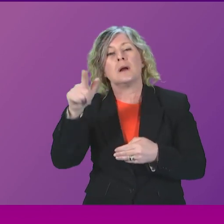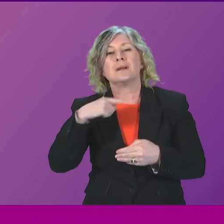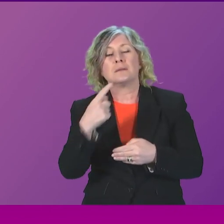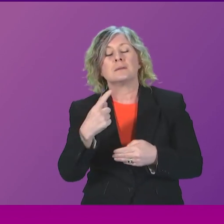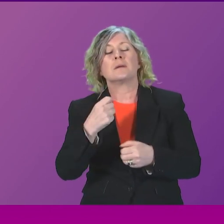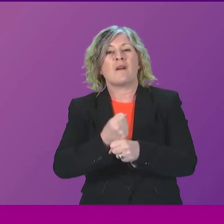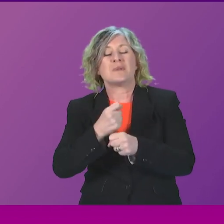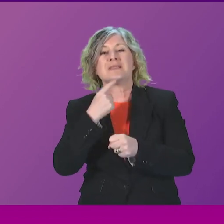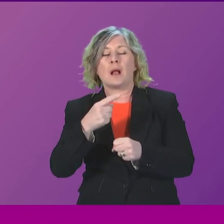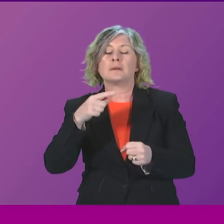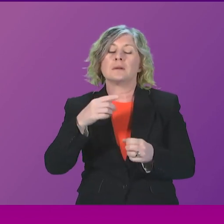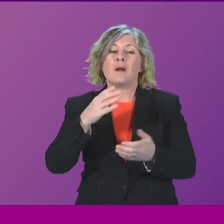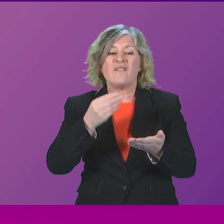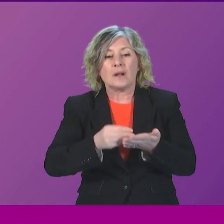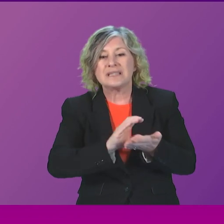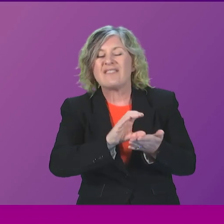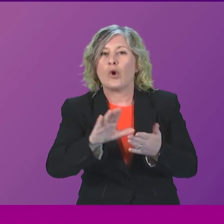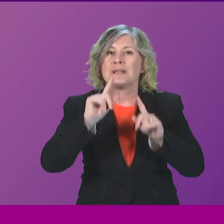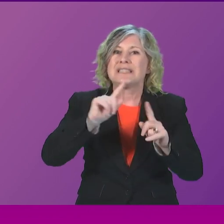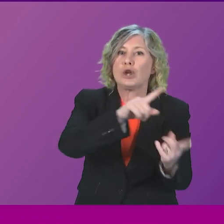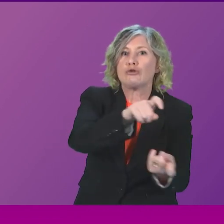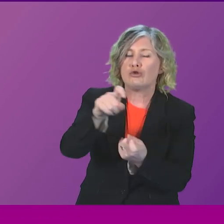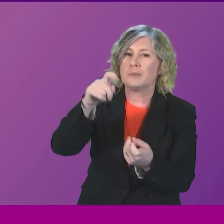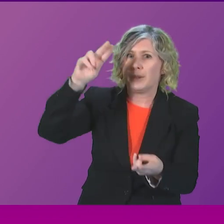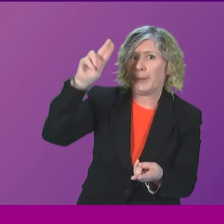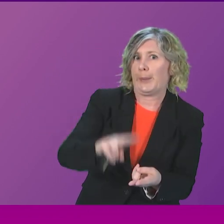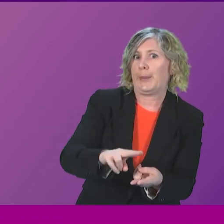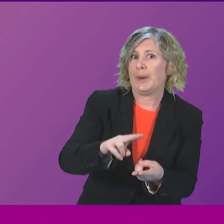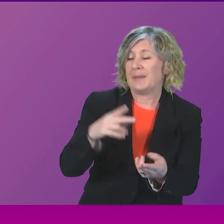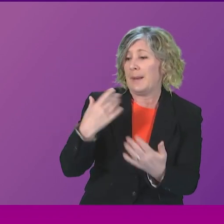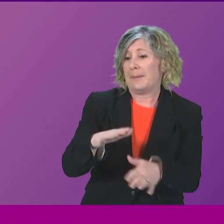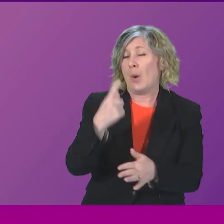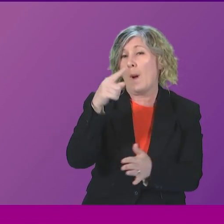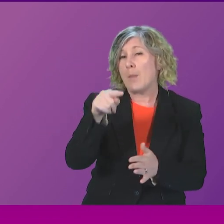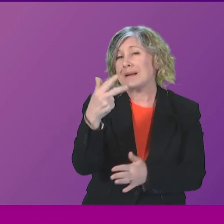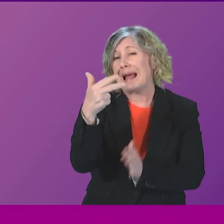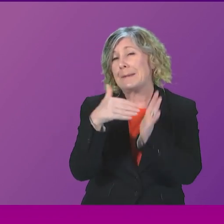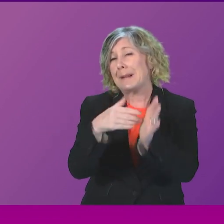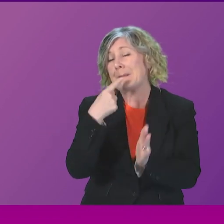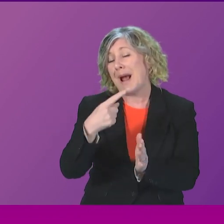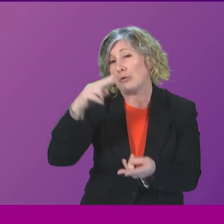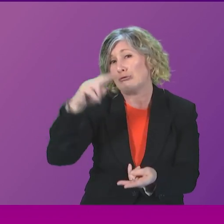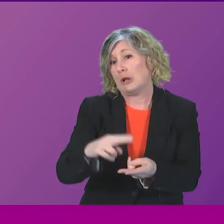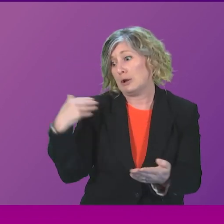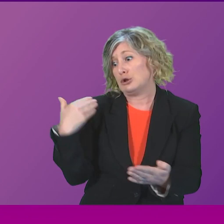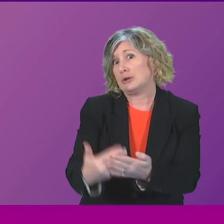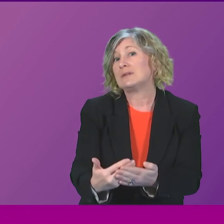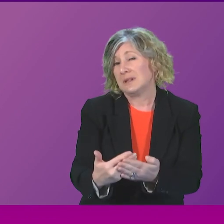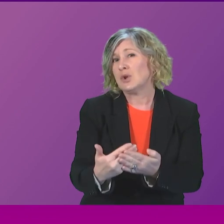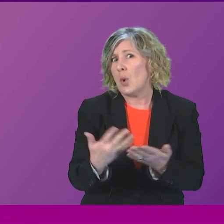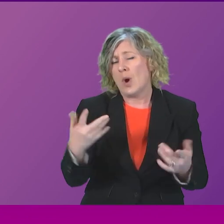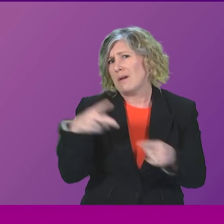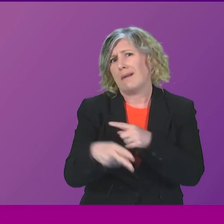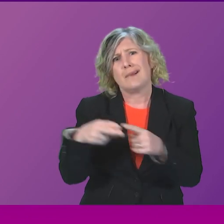has fallen substantially. In the last two years alone, there has been a £1.8 million reduction. The First Minister, cuts to